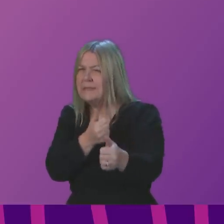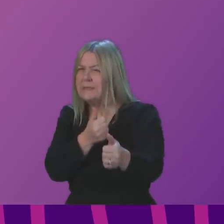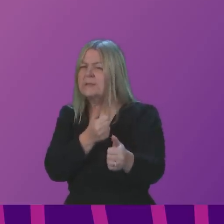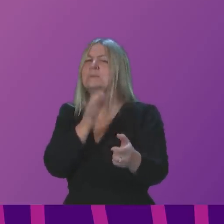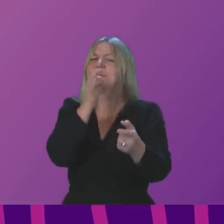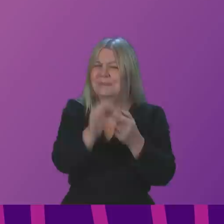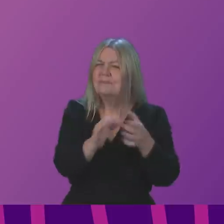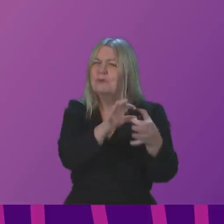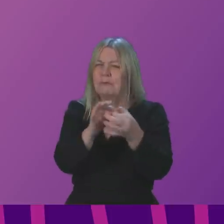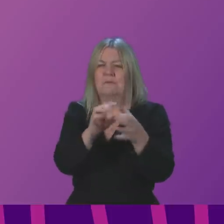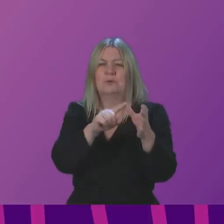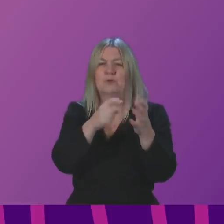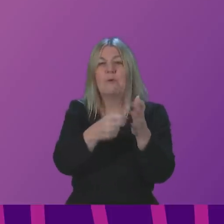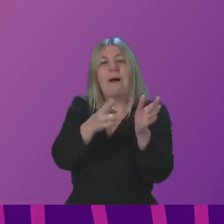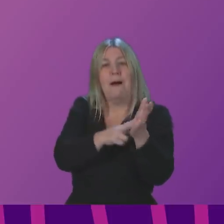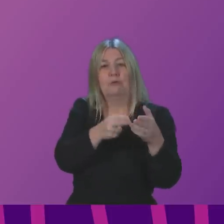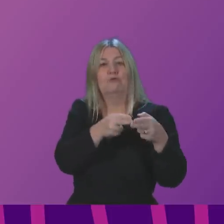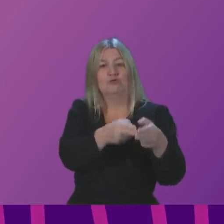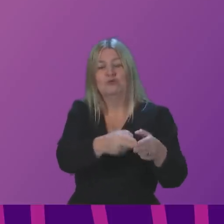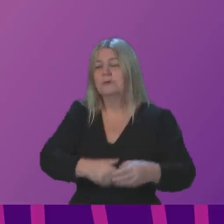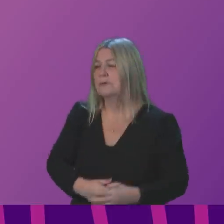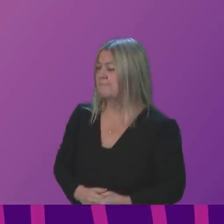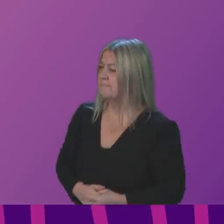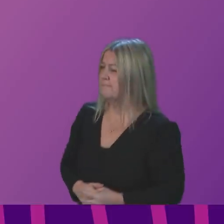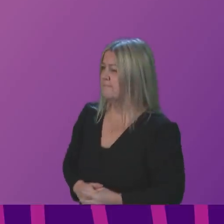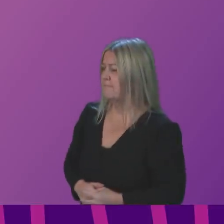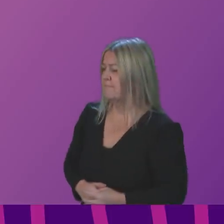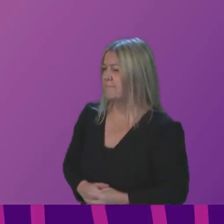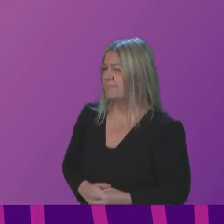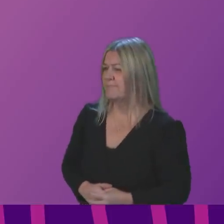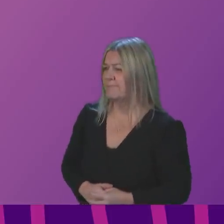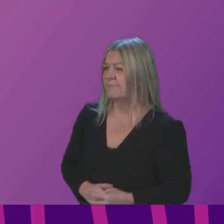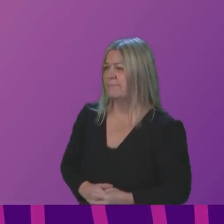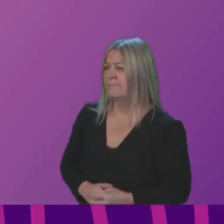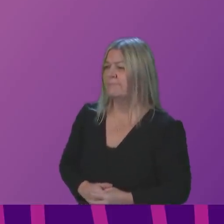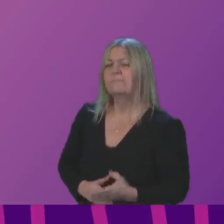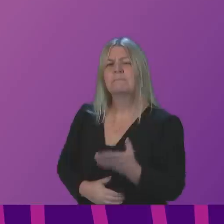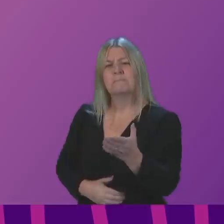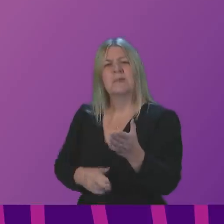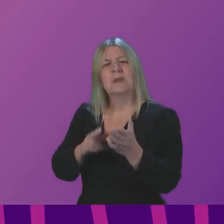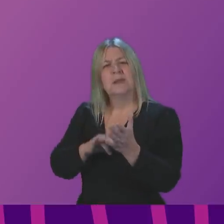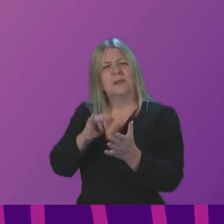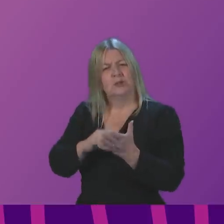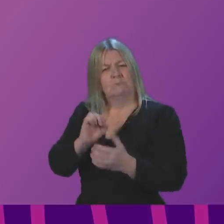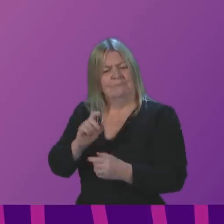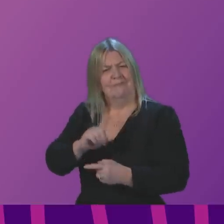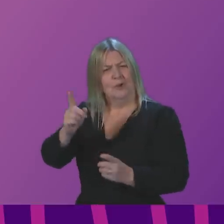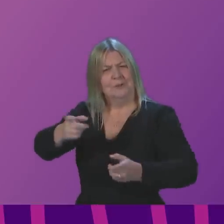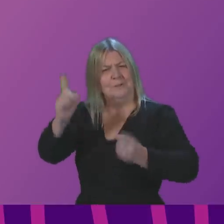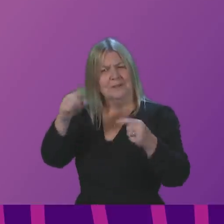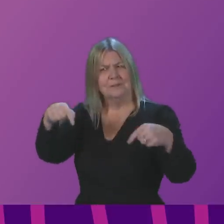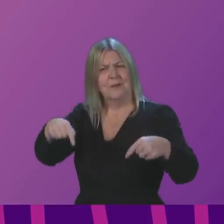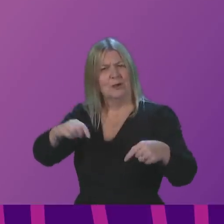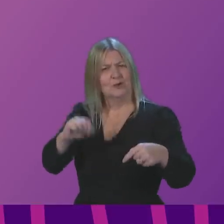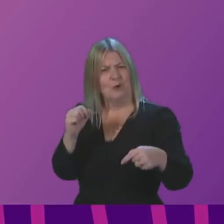Rachel Hamilton. Thank you. Presidenting Officer Nicola Sturgeon is the First Minister of Scotland, which includes responsibility for the Scottish Borders,